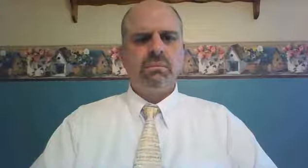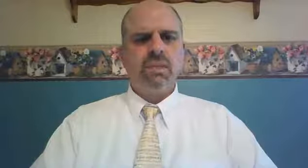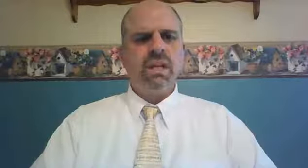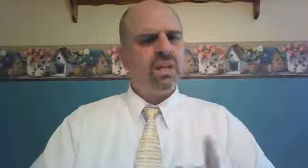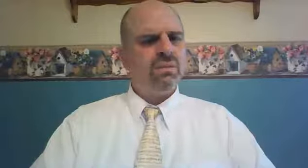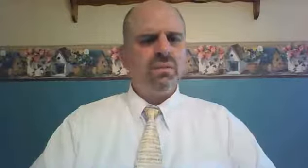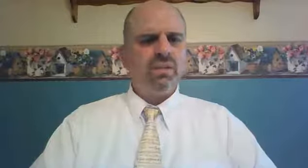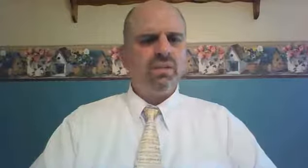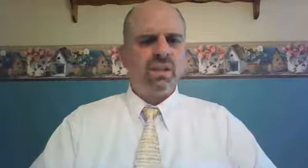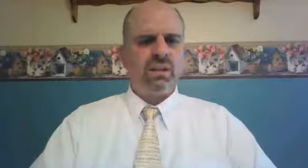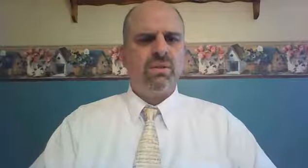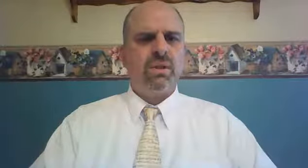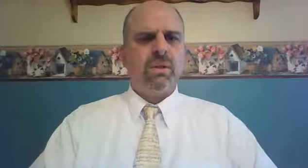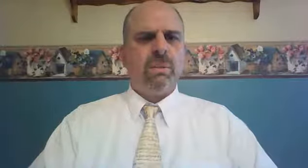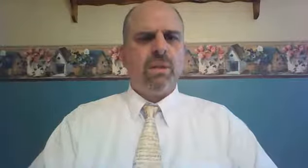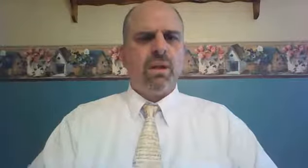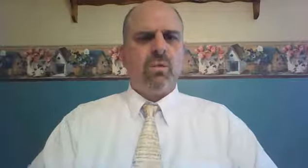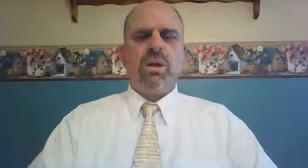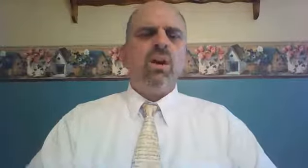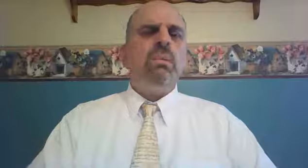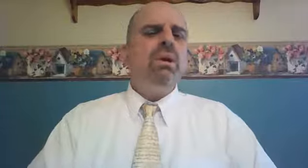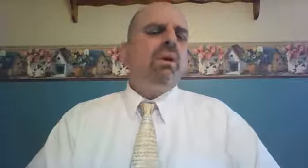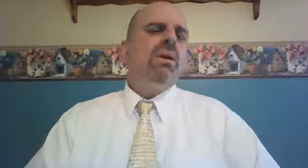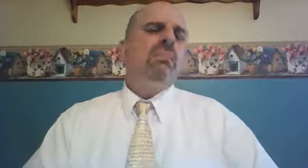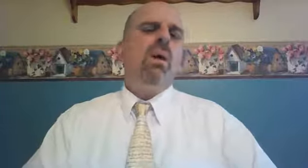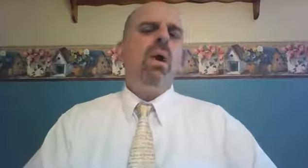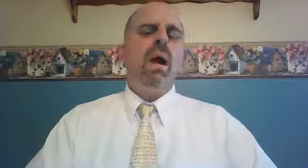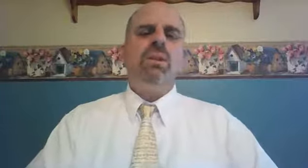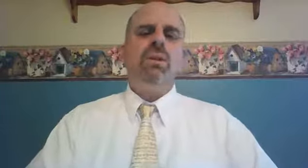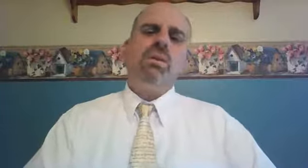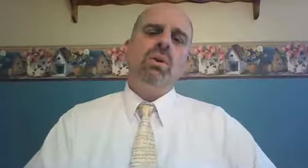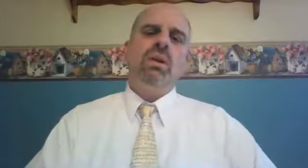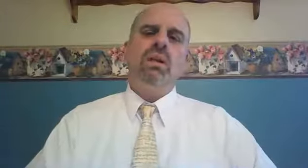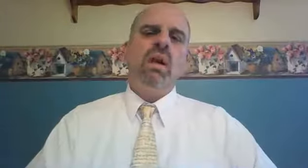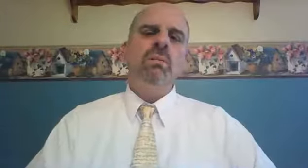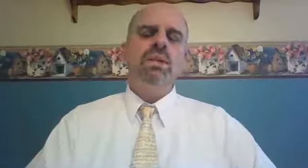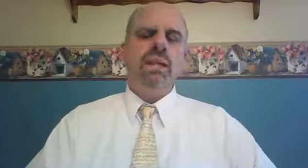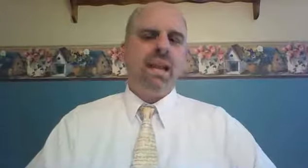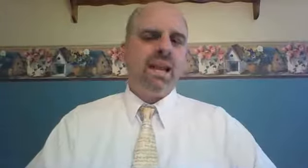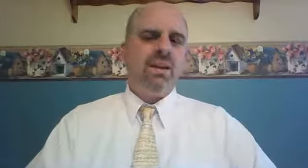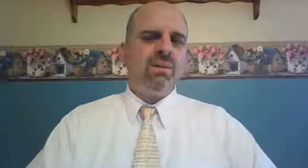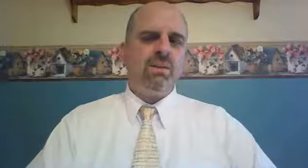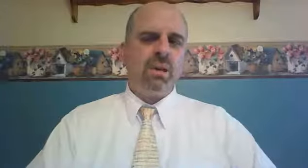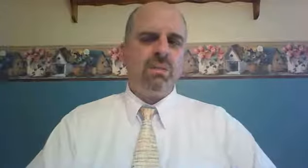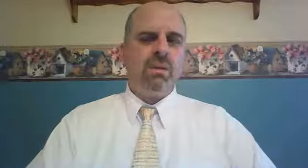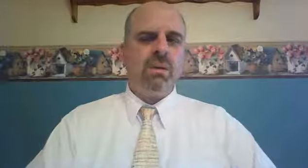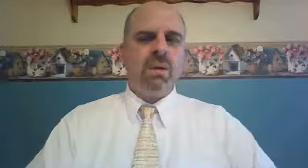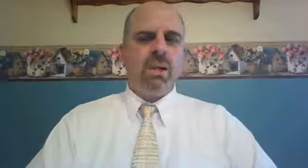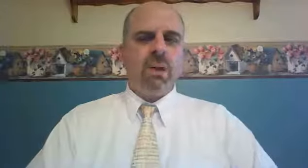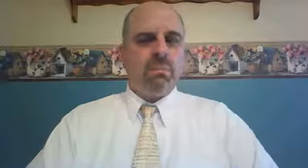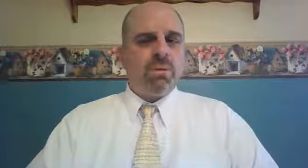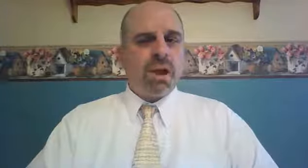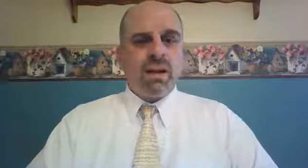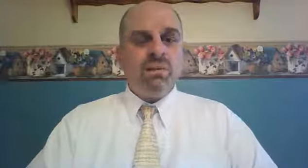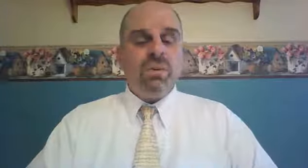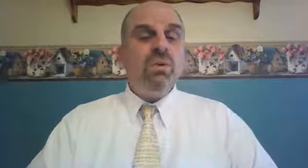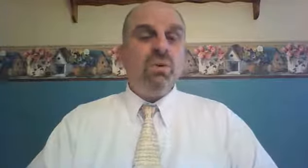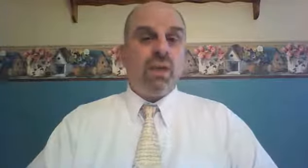It says in verse 6, When Naomi heard in Moab that the Lord had come to the aid of his people by providing food for